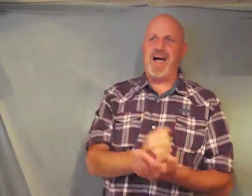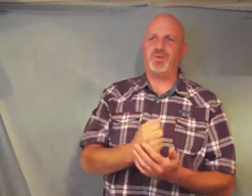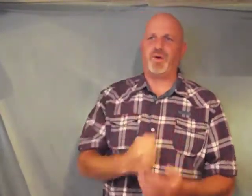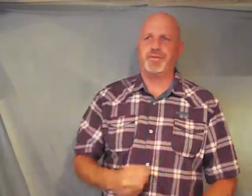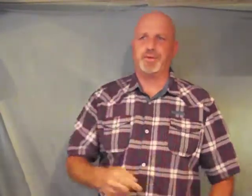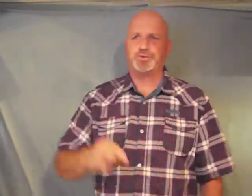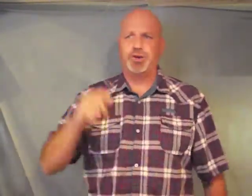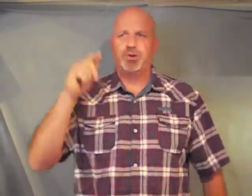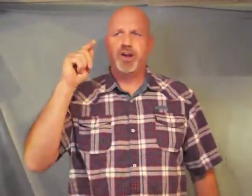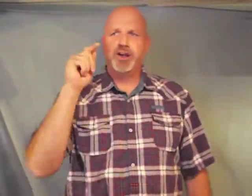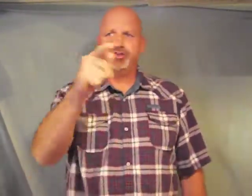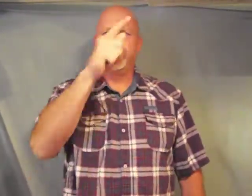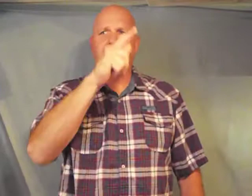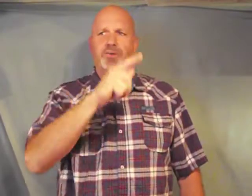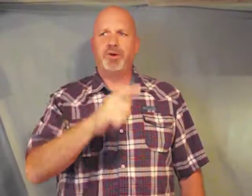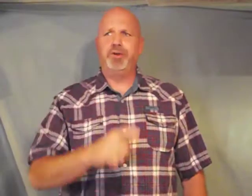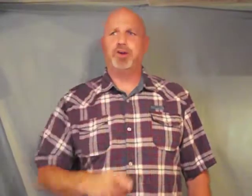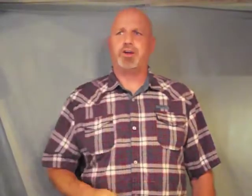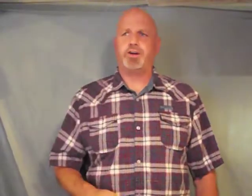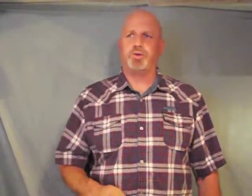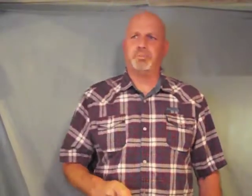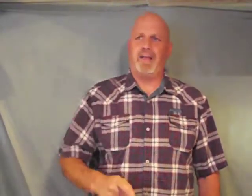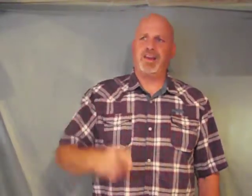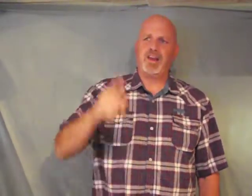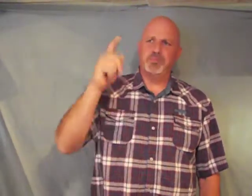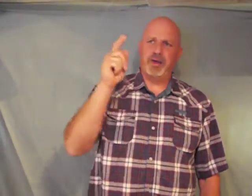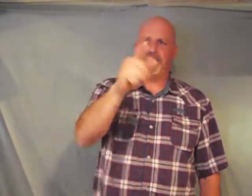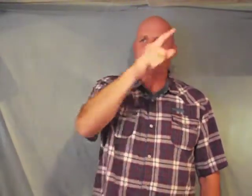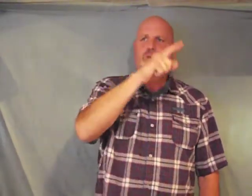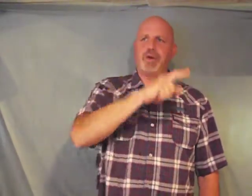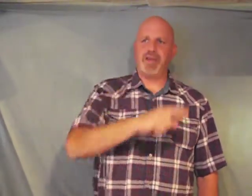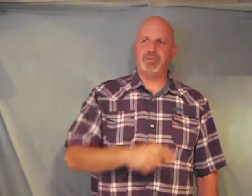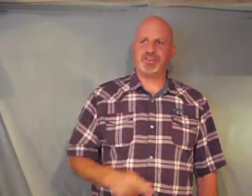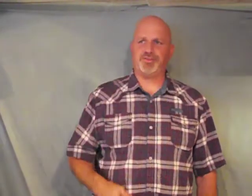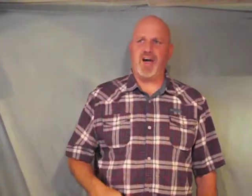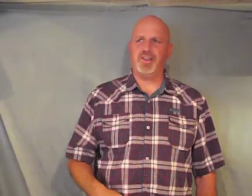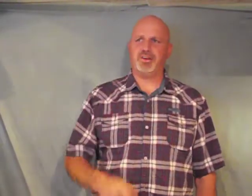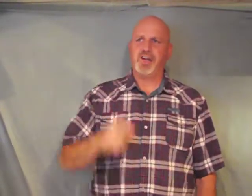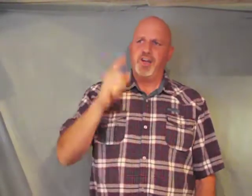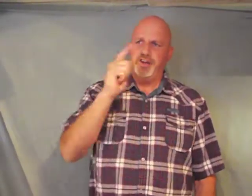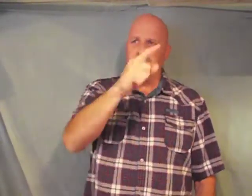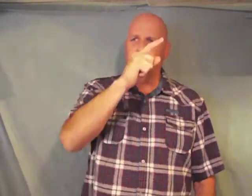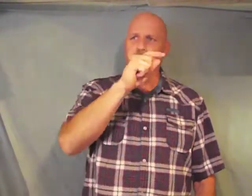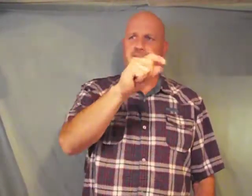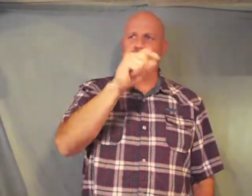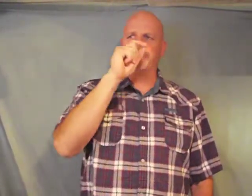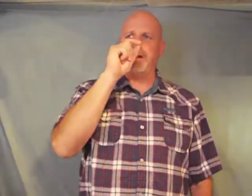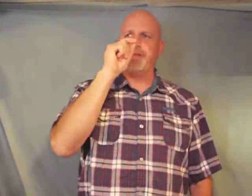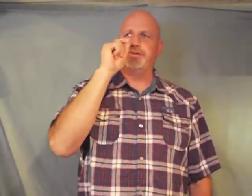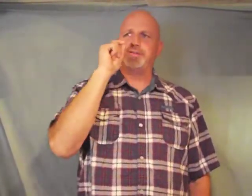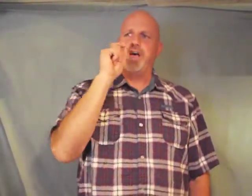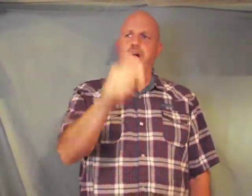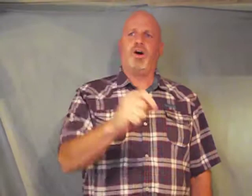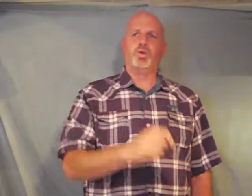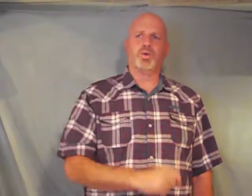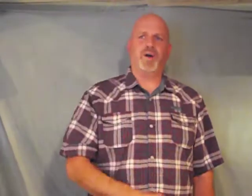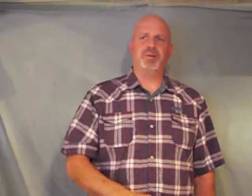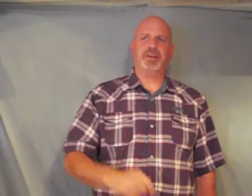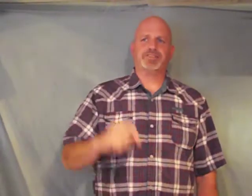1 through 2 do not rebuke an older man but exhort him as a father younger men as brothers older women as